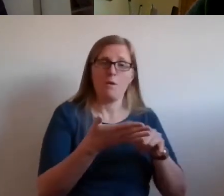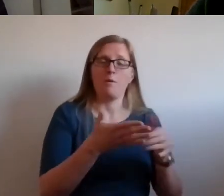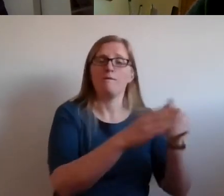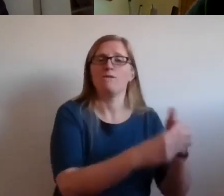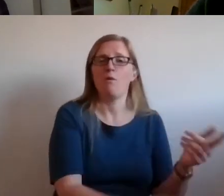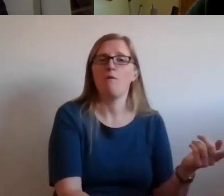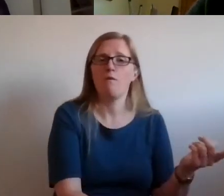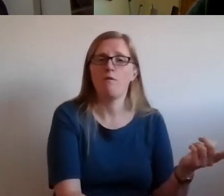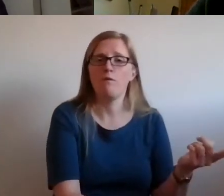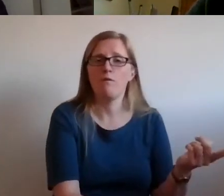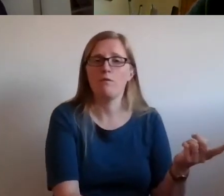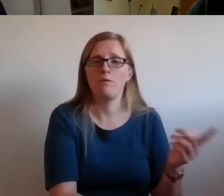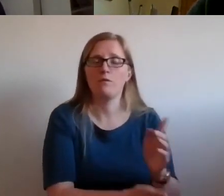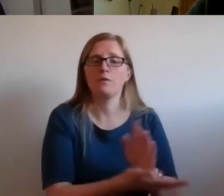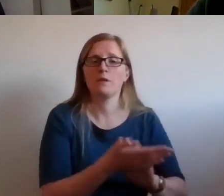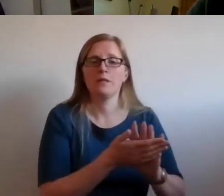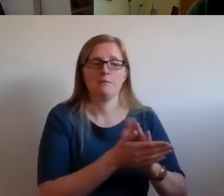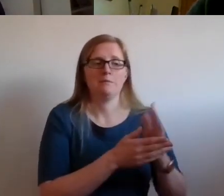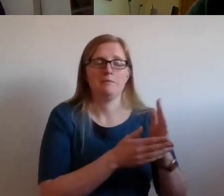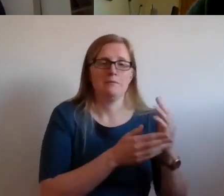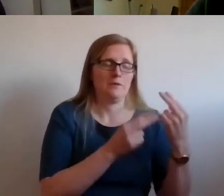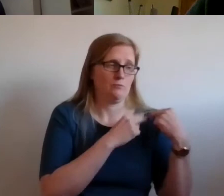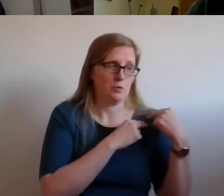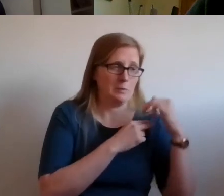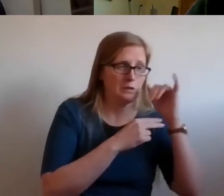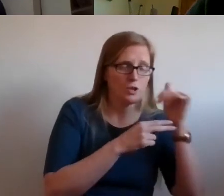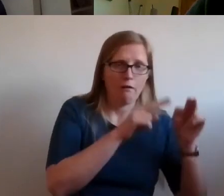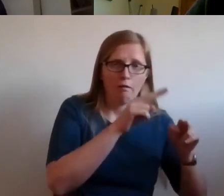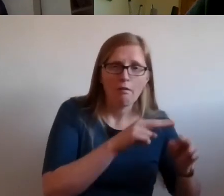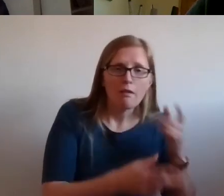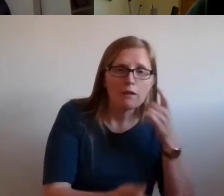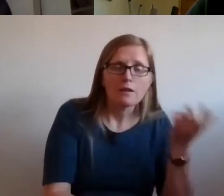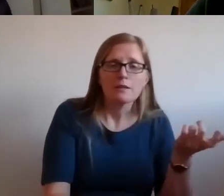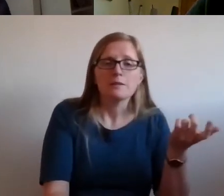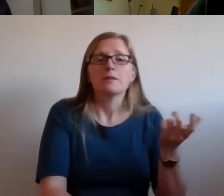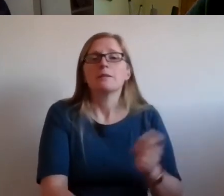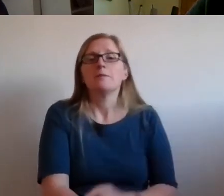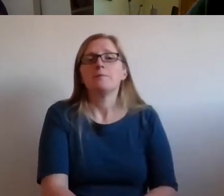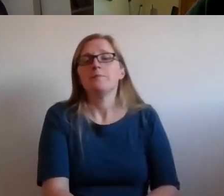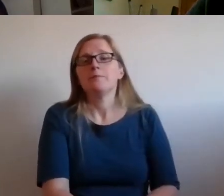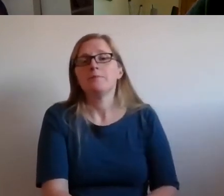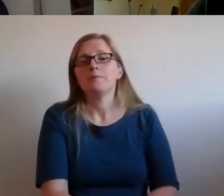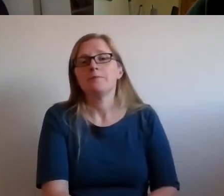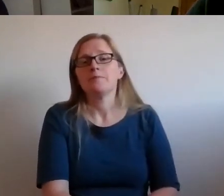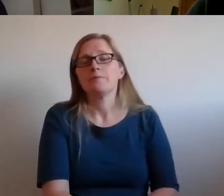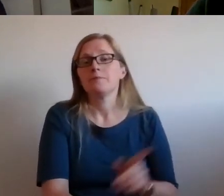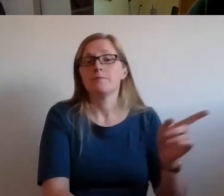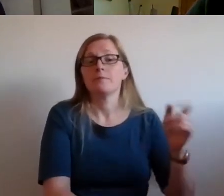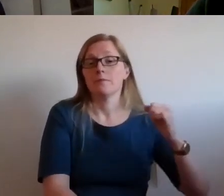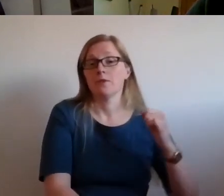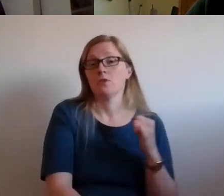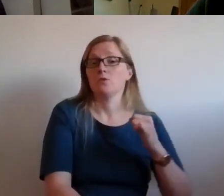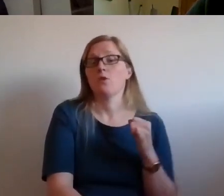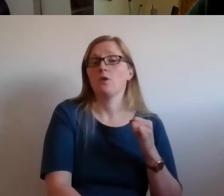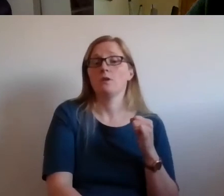even let's say we introduce this framework in Scotland, there will be scope for civil society